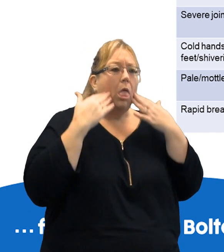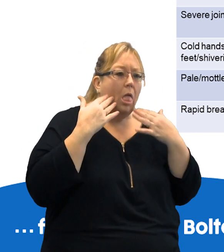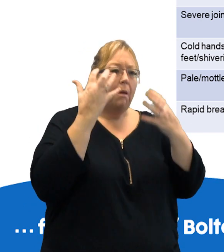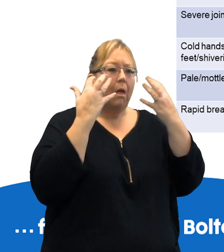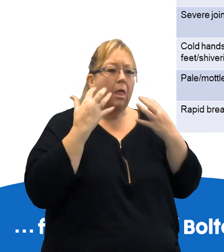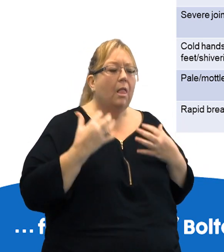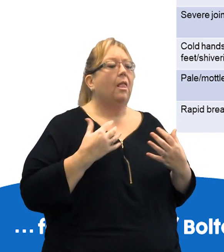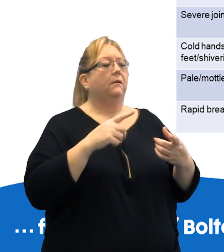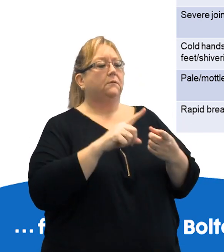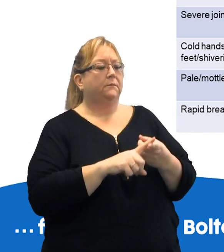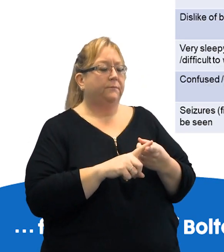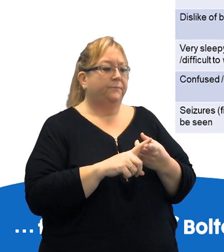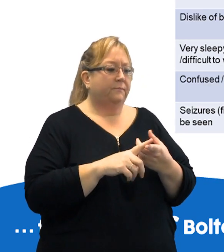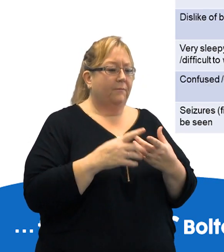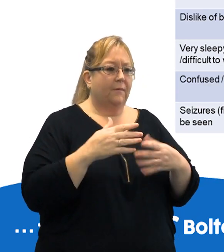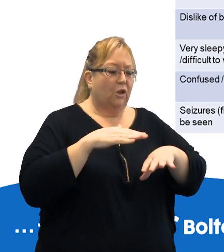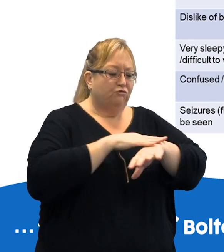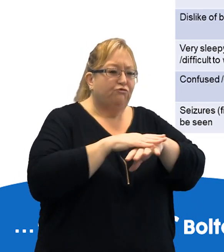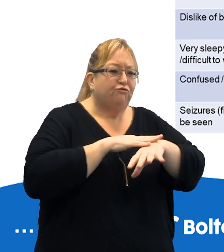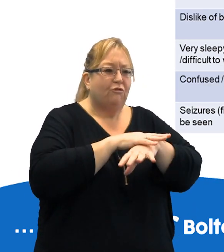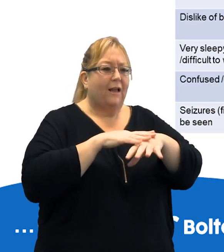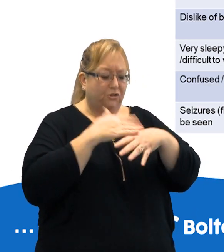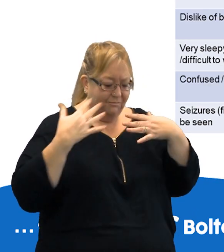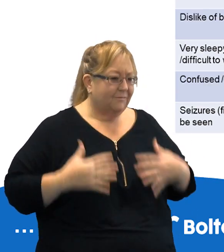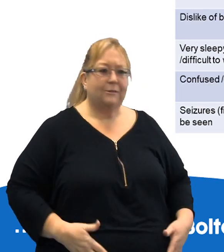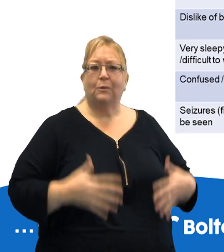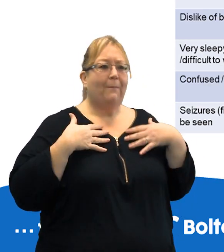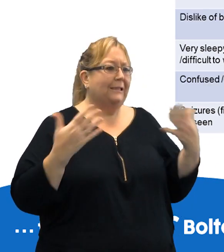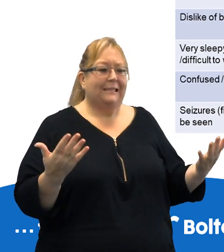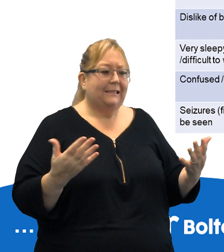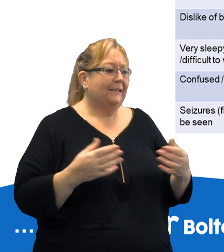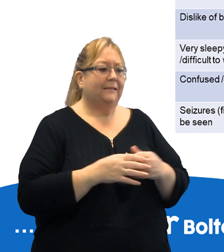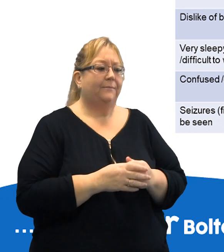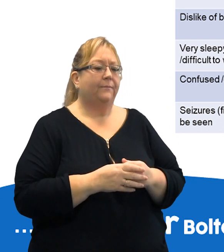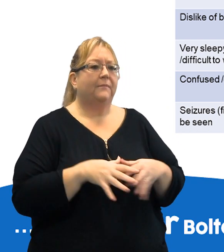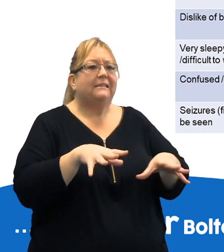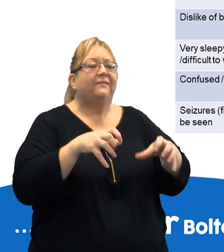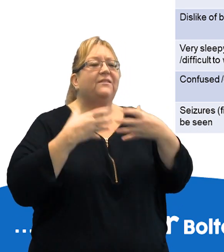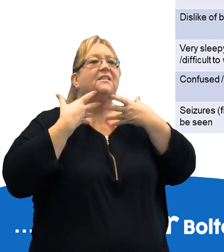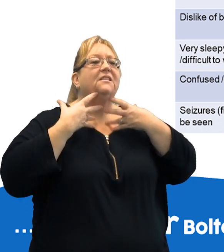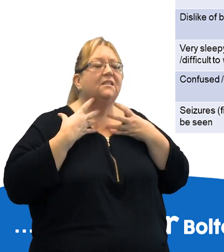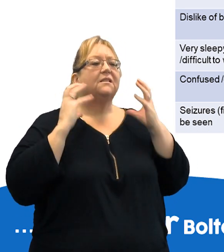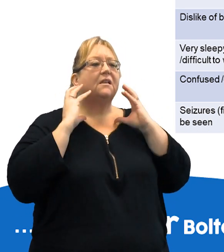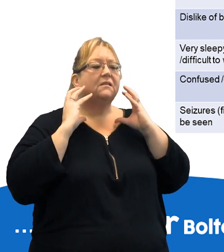pale mottled skin, a rash that can be anywhere on the body, stiffness of the neck,